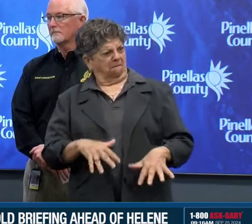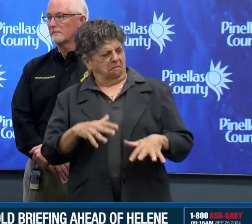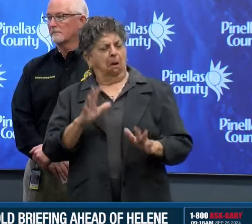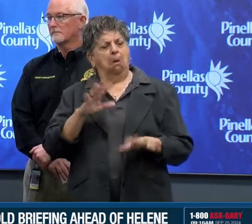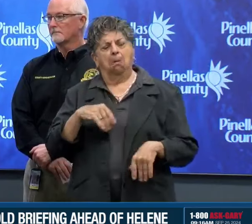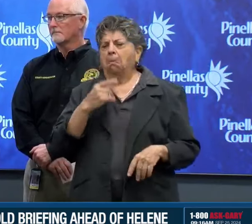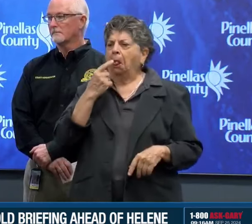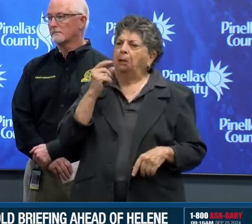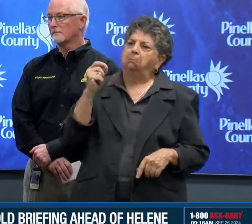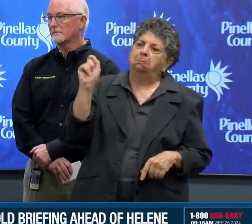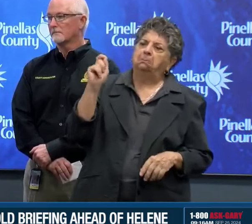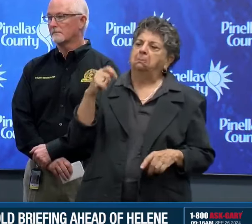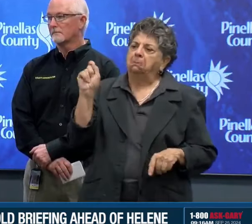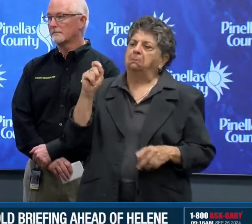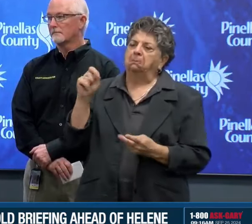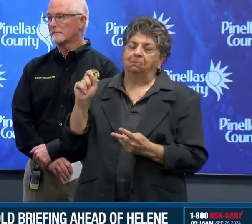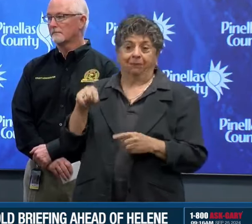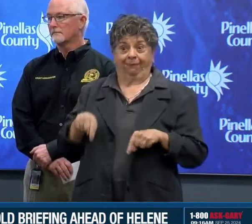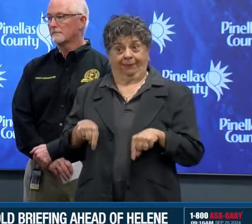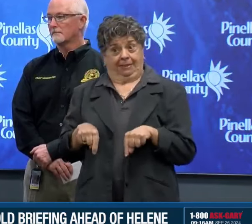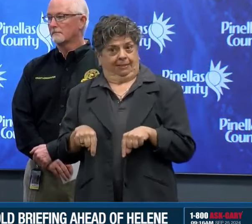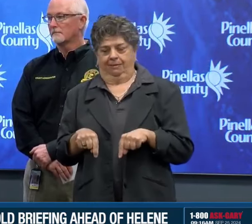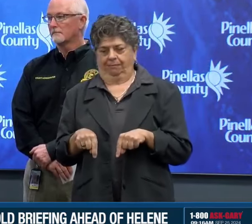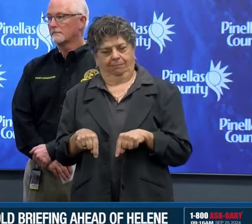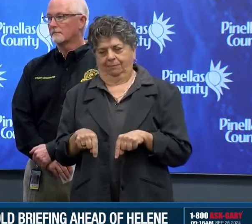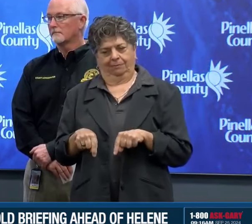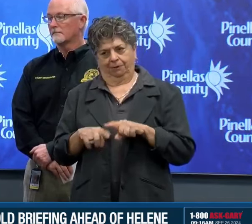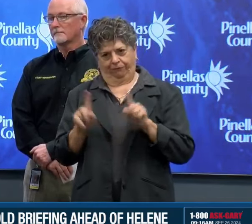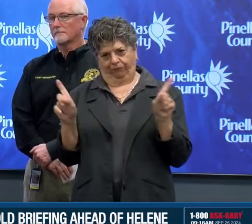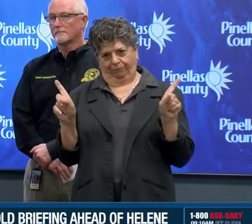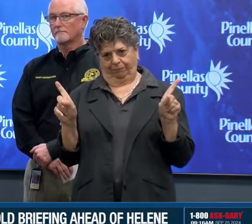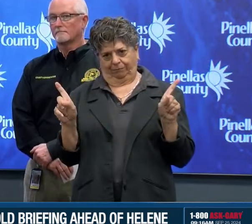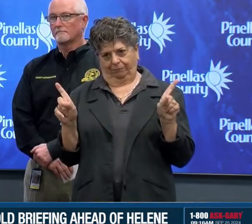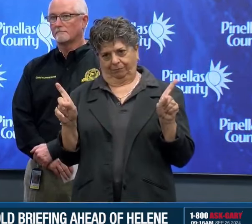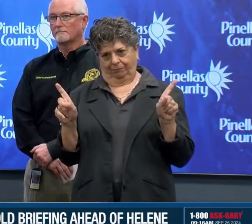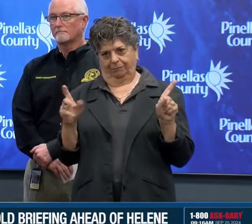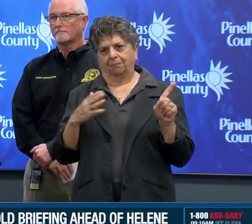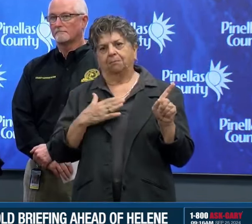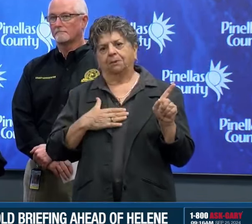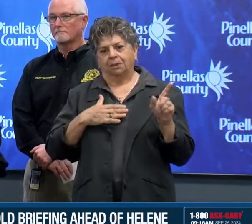we really need everybody to be paying attention to that risk.